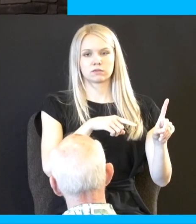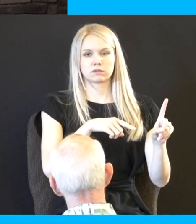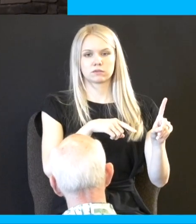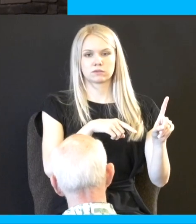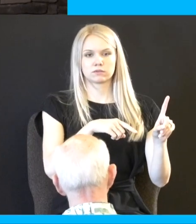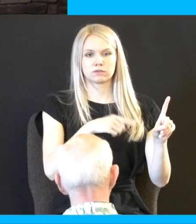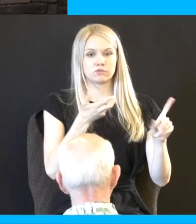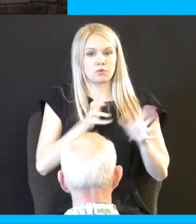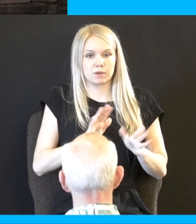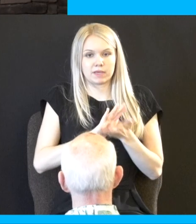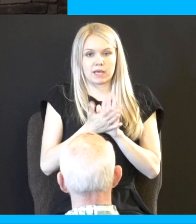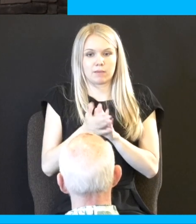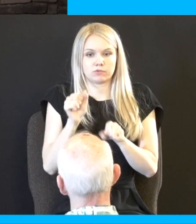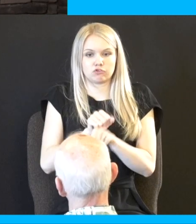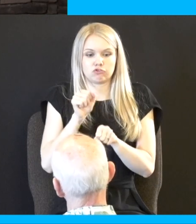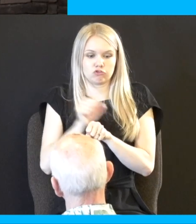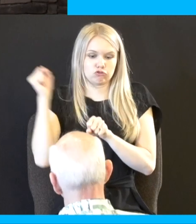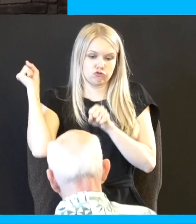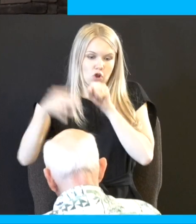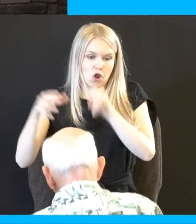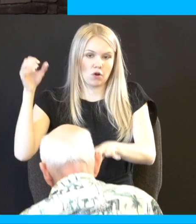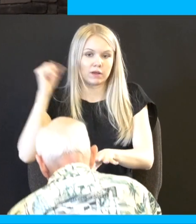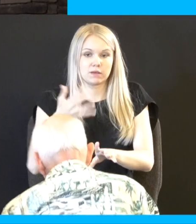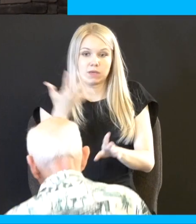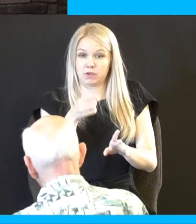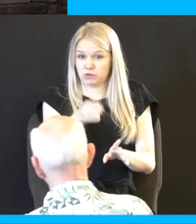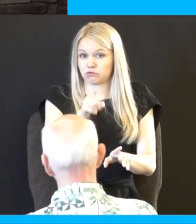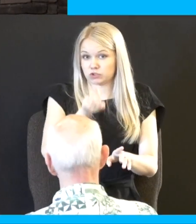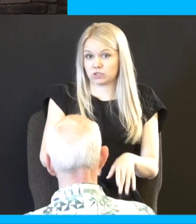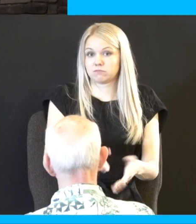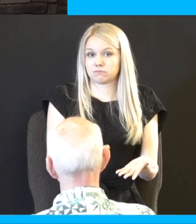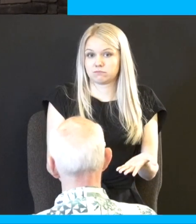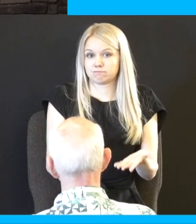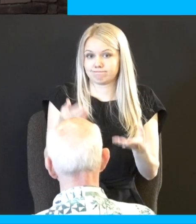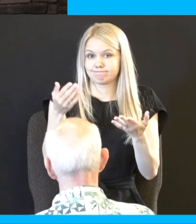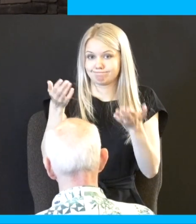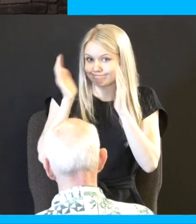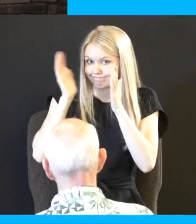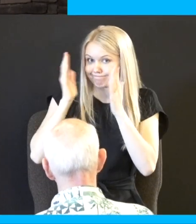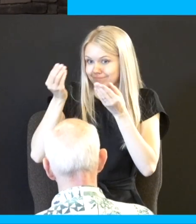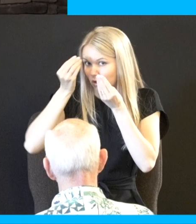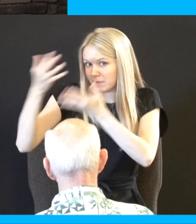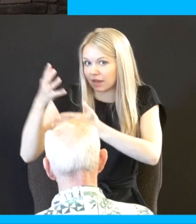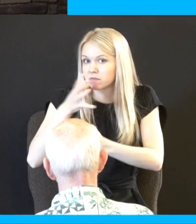stoned by the elders of your city perhaps you should listen to your parents or option two move